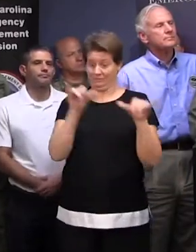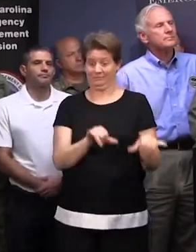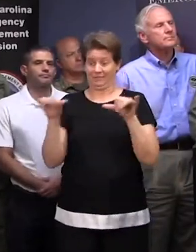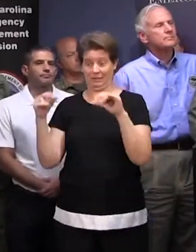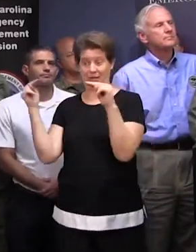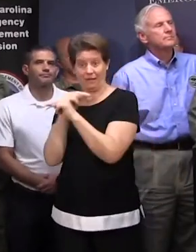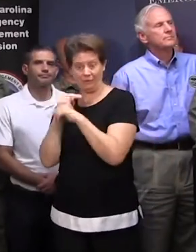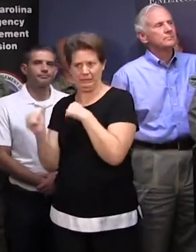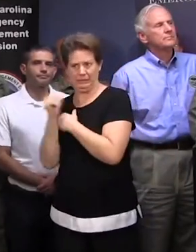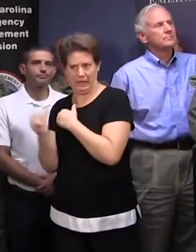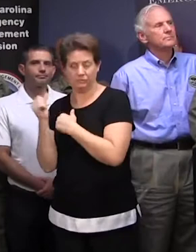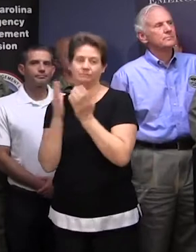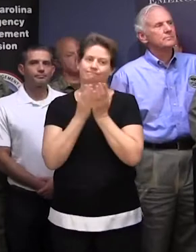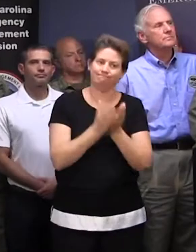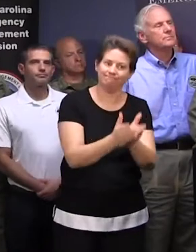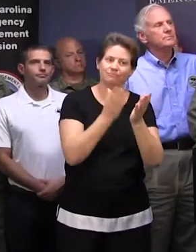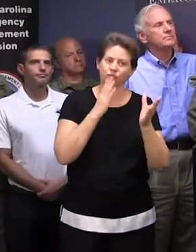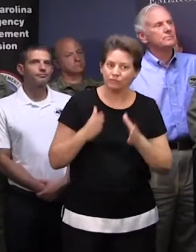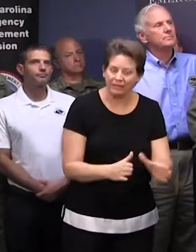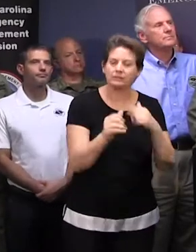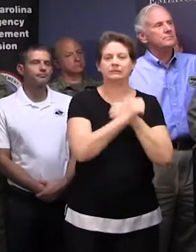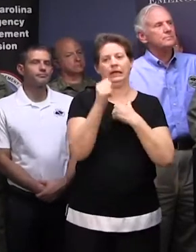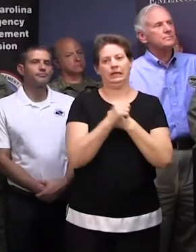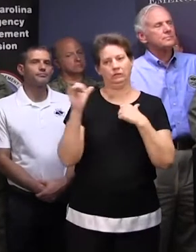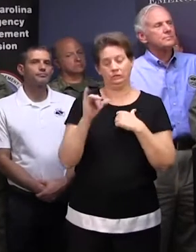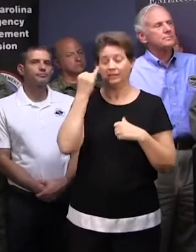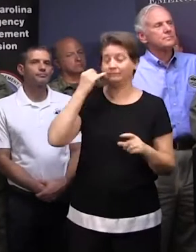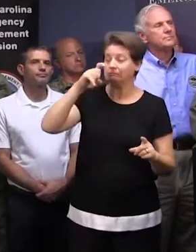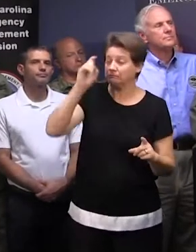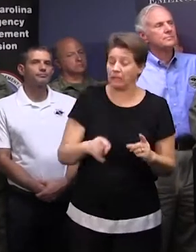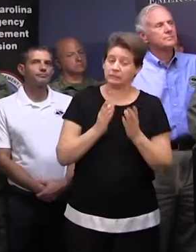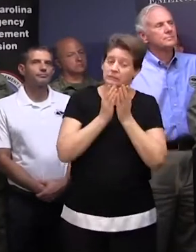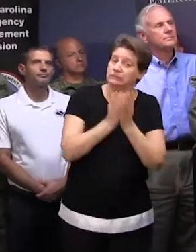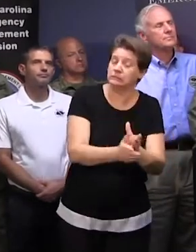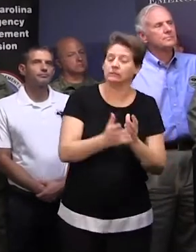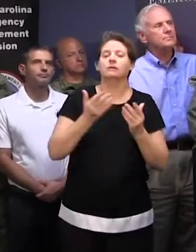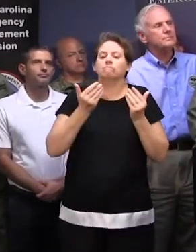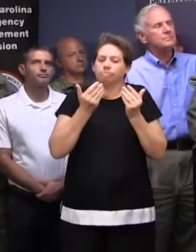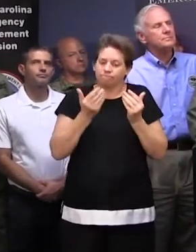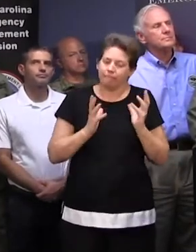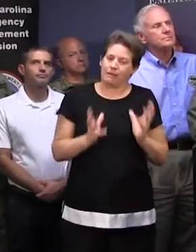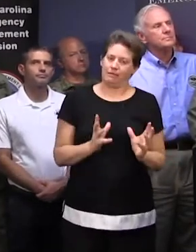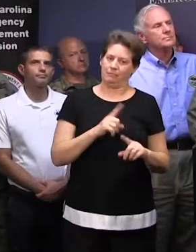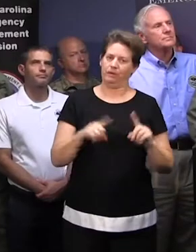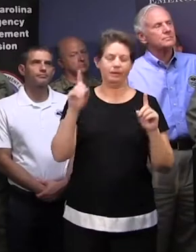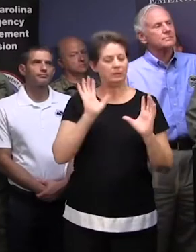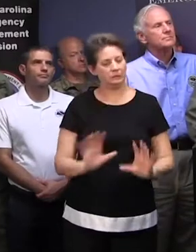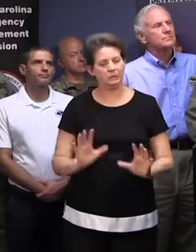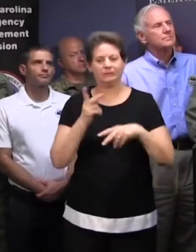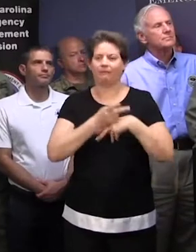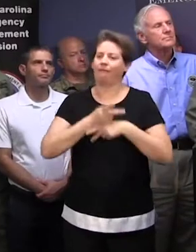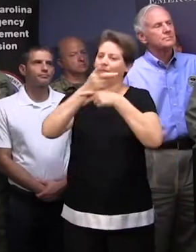hazardous. So please stay off the water unless you absolutely have to. And some of these flooded areas where we have subdivisions or